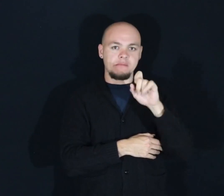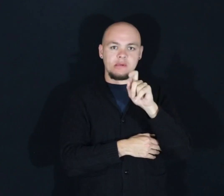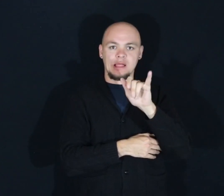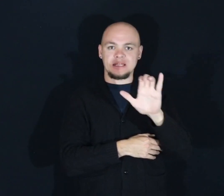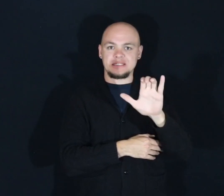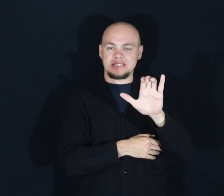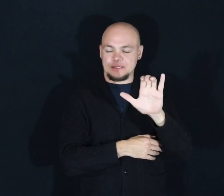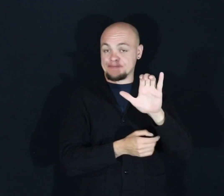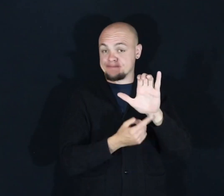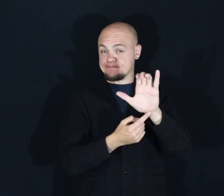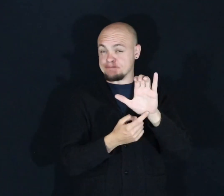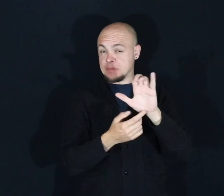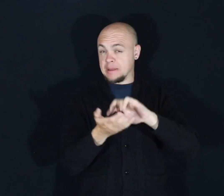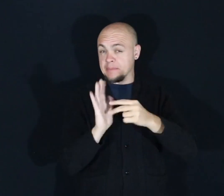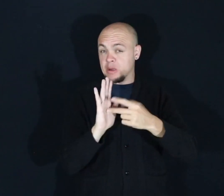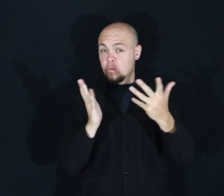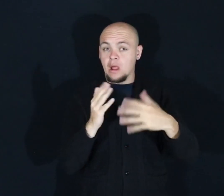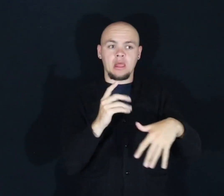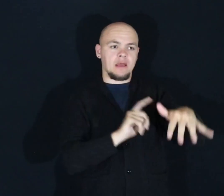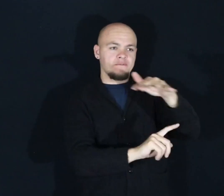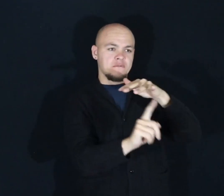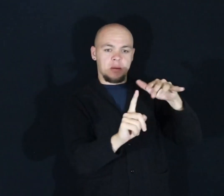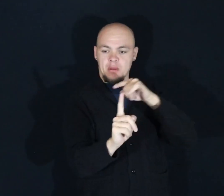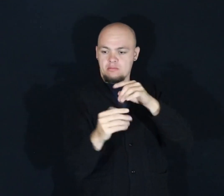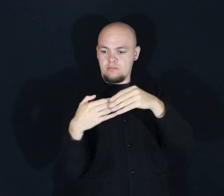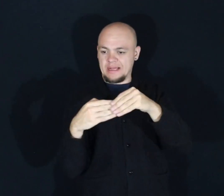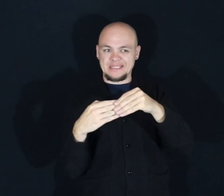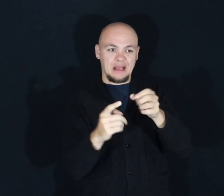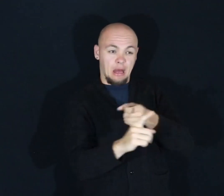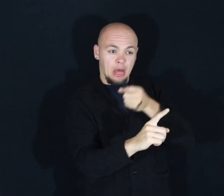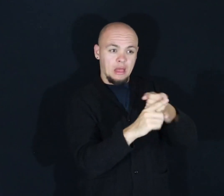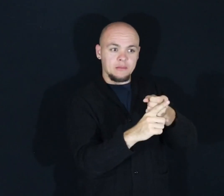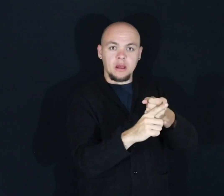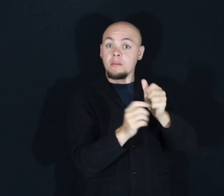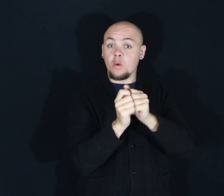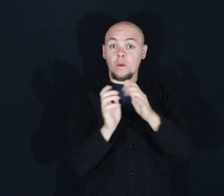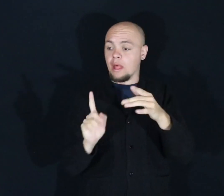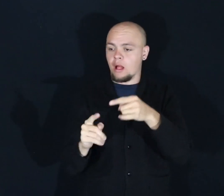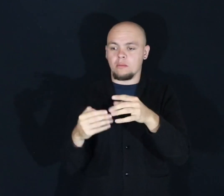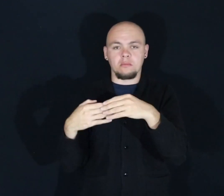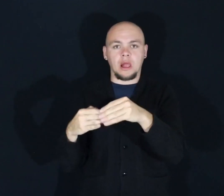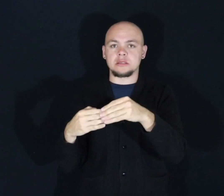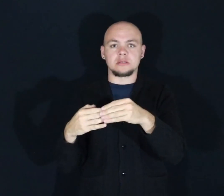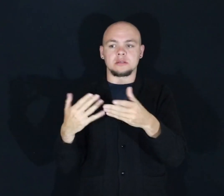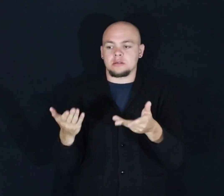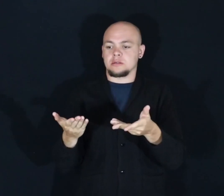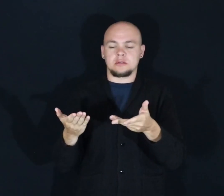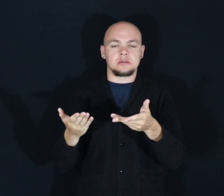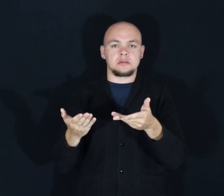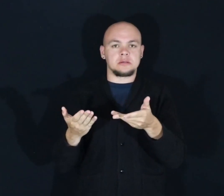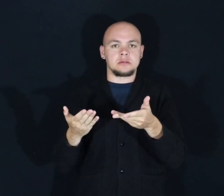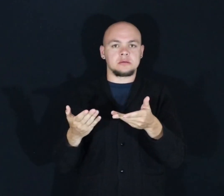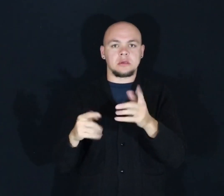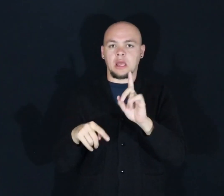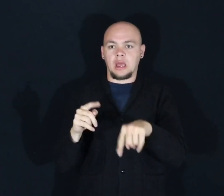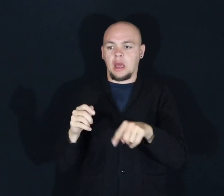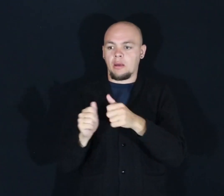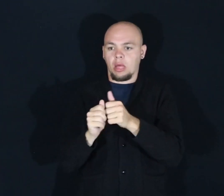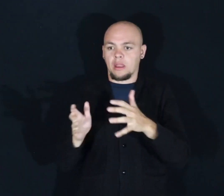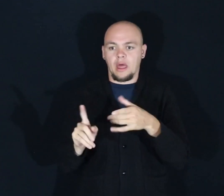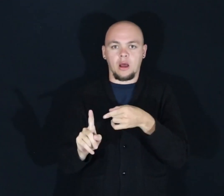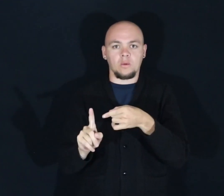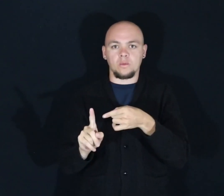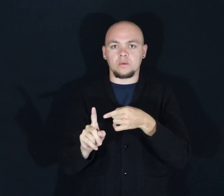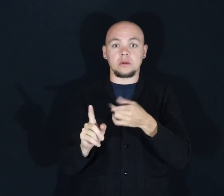damaging the environment, but we can't live without them. Plastics simply make modern life possible. Things like